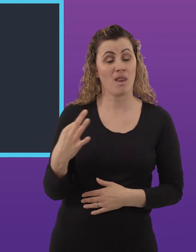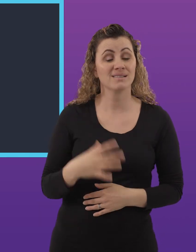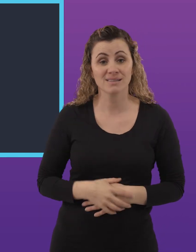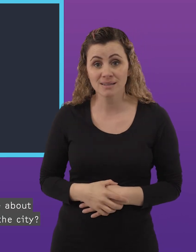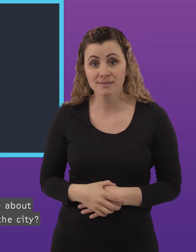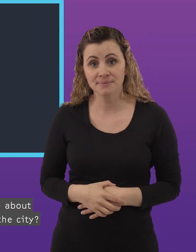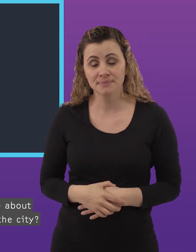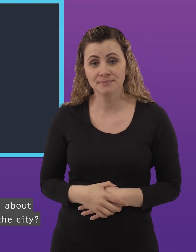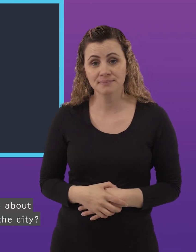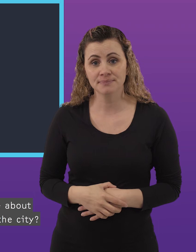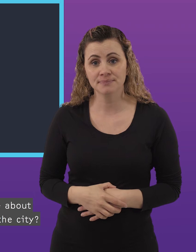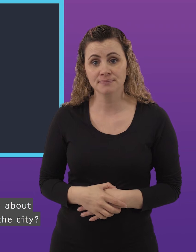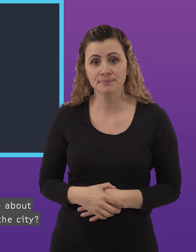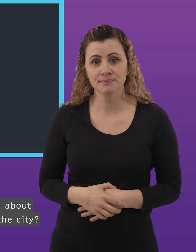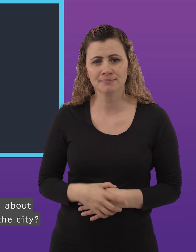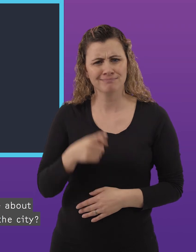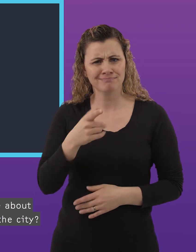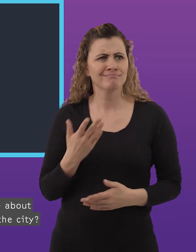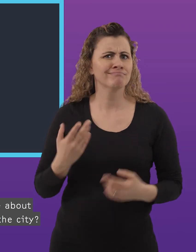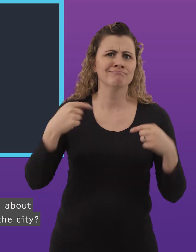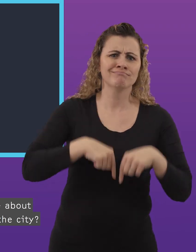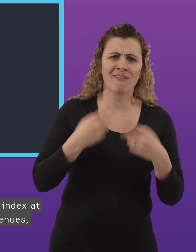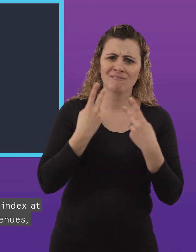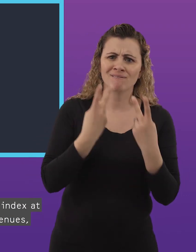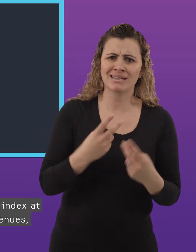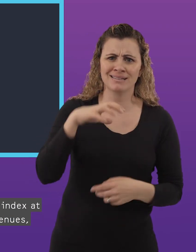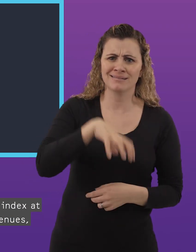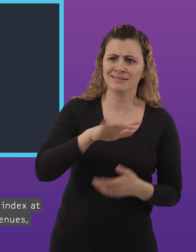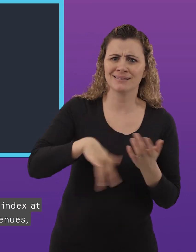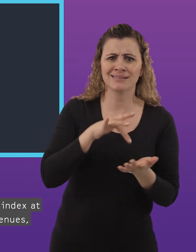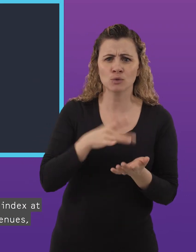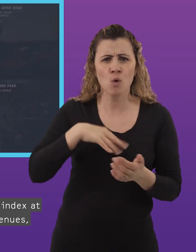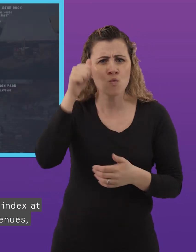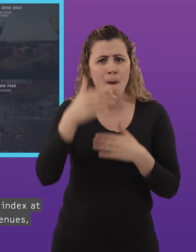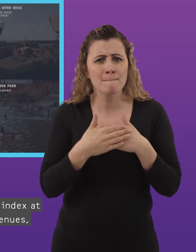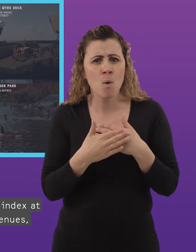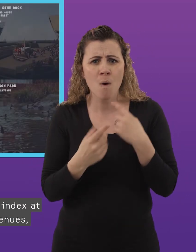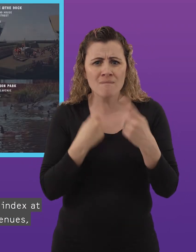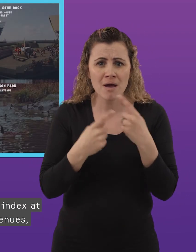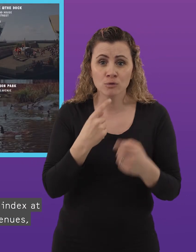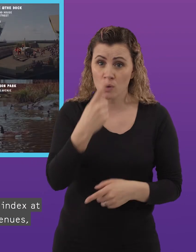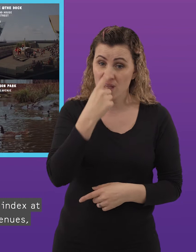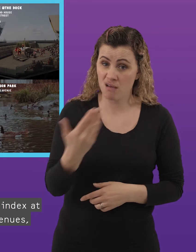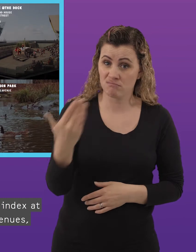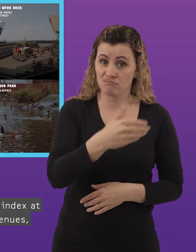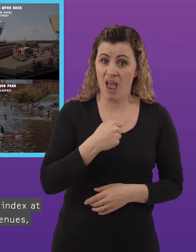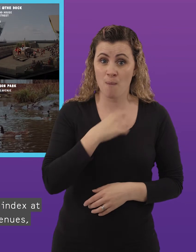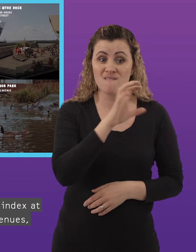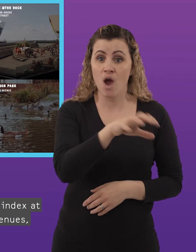want to know more about visiting venues in the city head to our venues index at whole 2017.co.uk forward